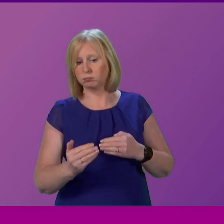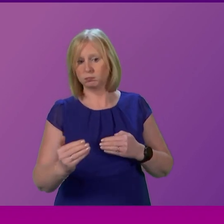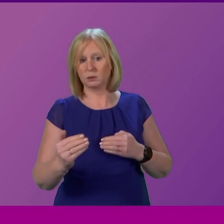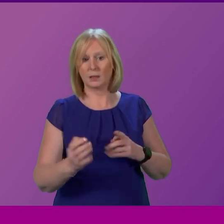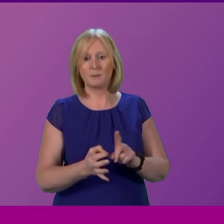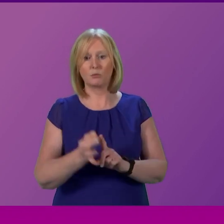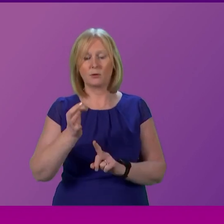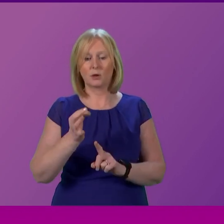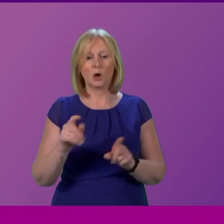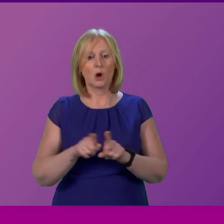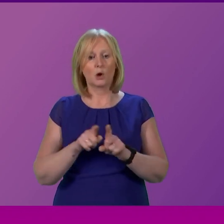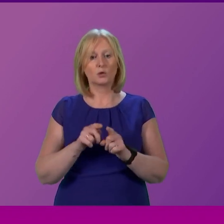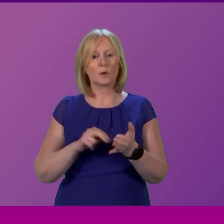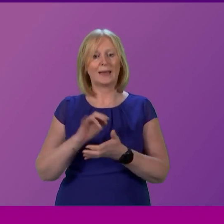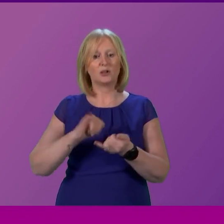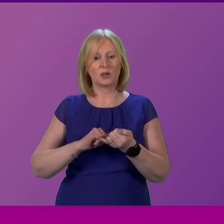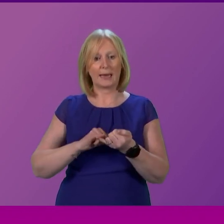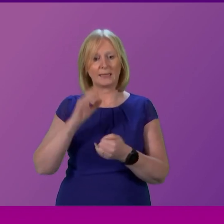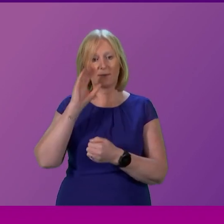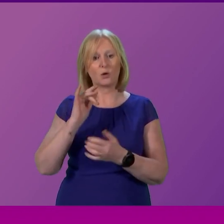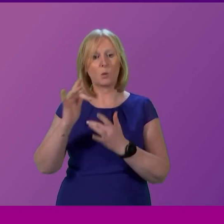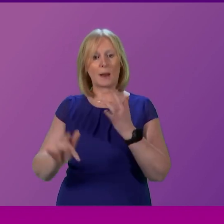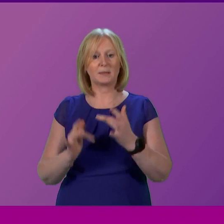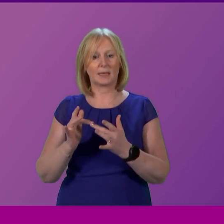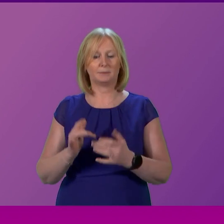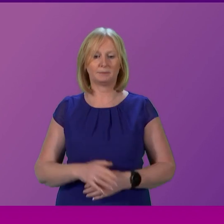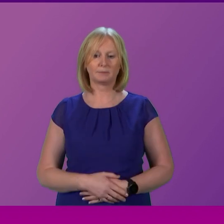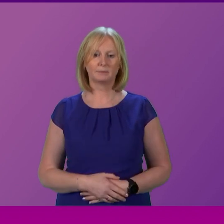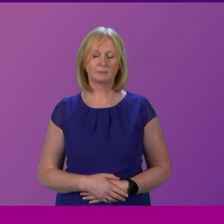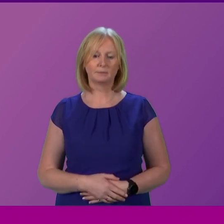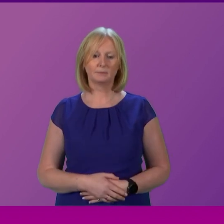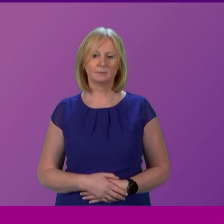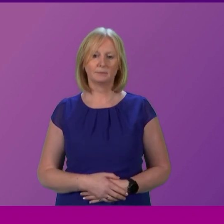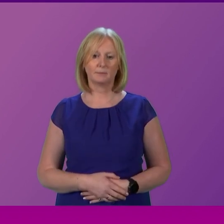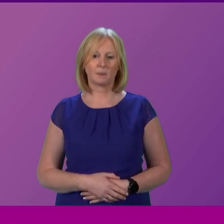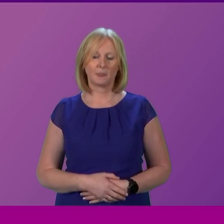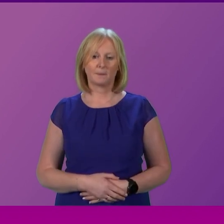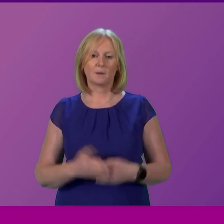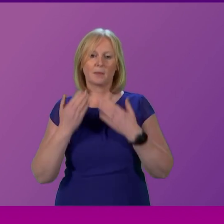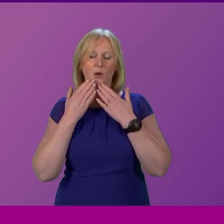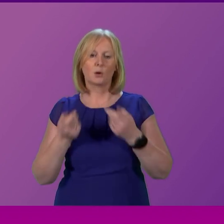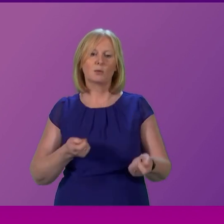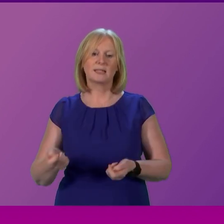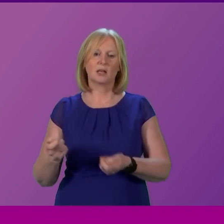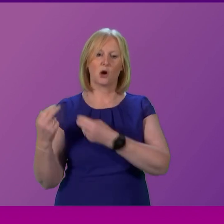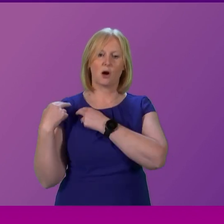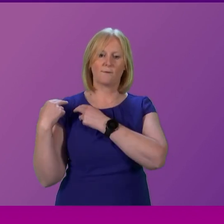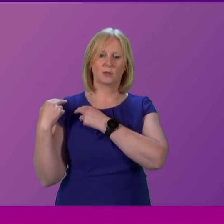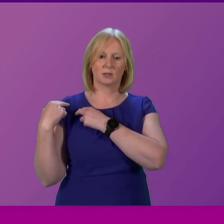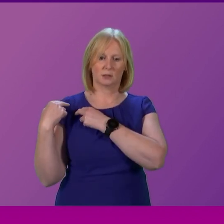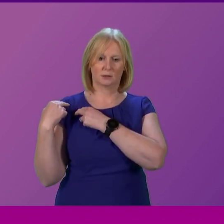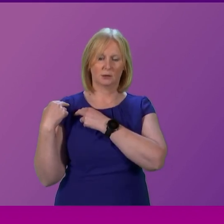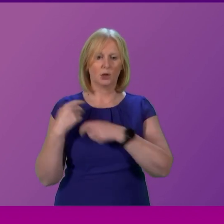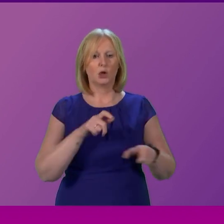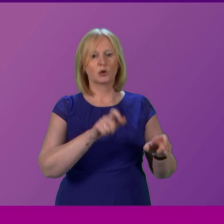NHS and form as well Foizal Chowdhury to be followed by Murdo Fraser Thank you President Officer Constituents